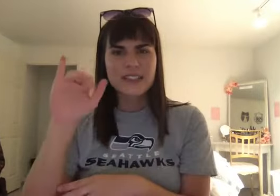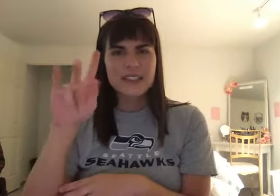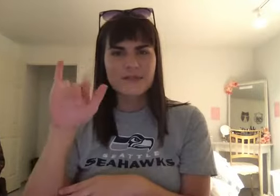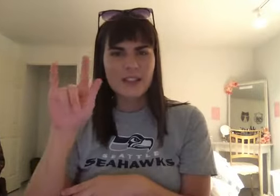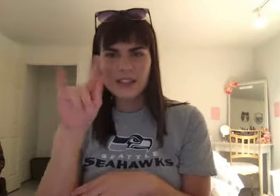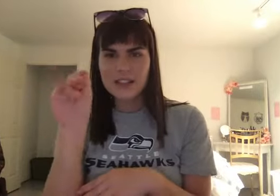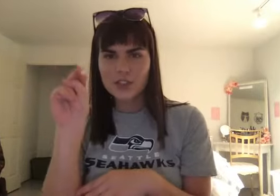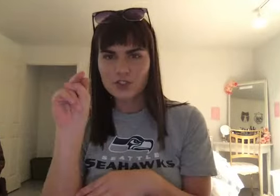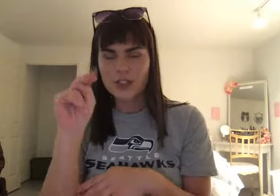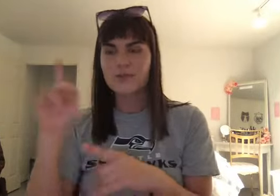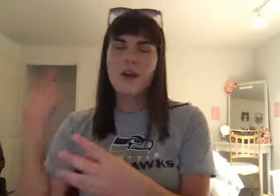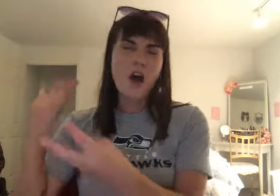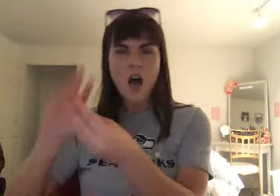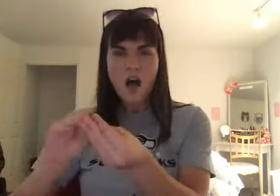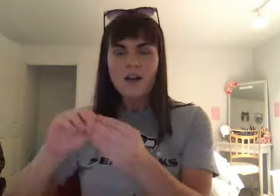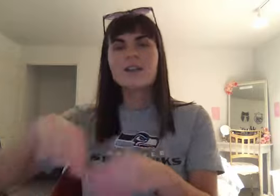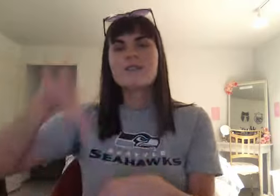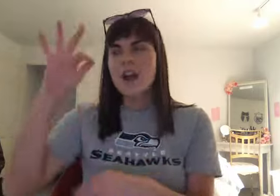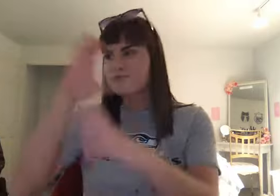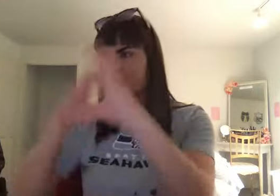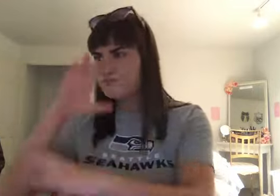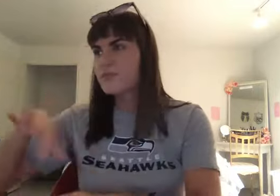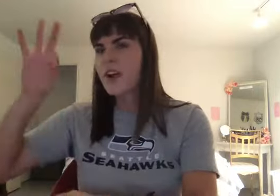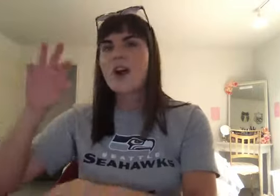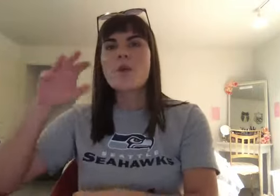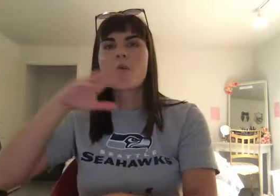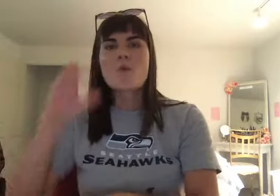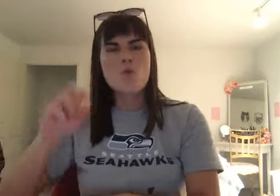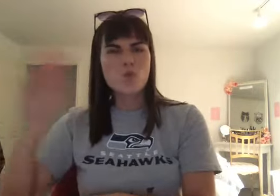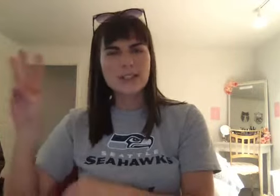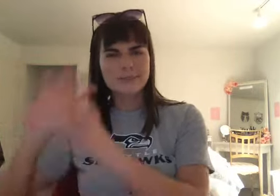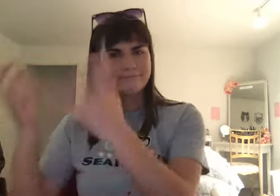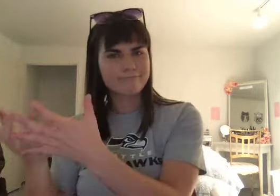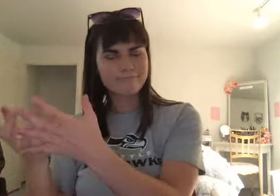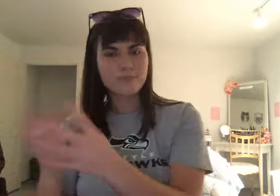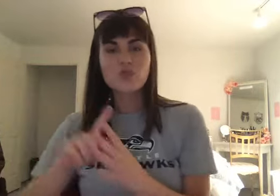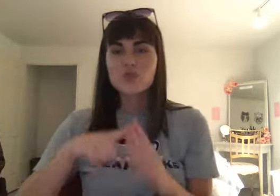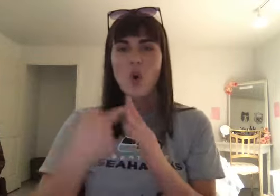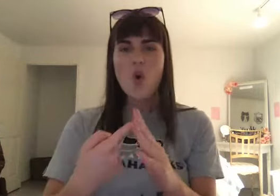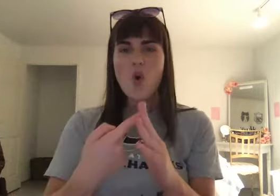through exploration of the Western Hemisphere. And we're going to start off looking at the advancement